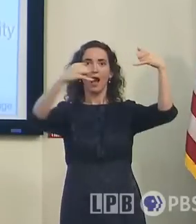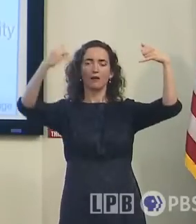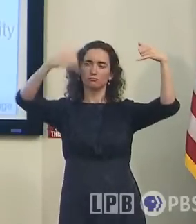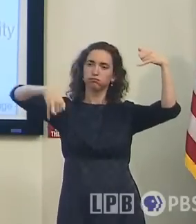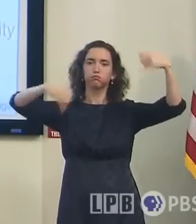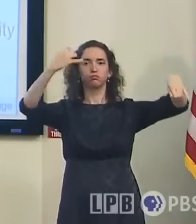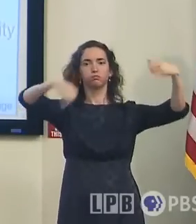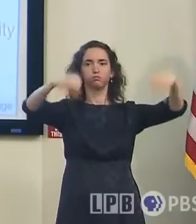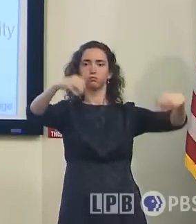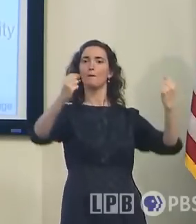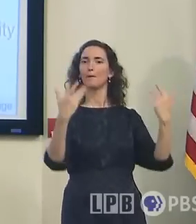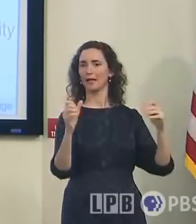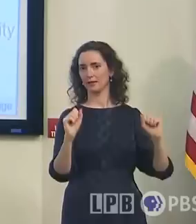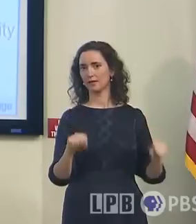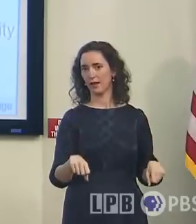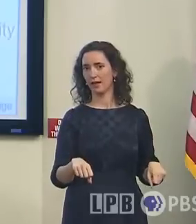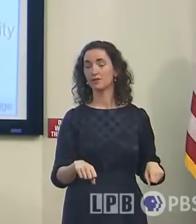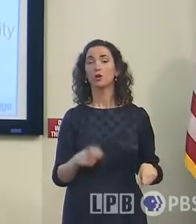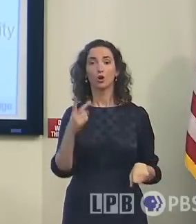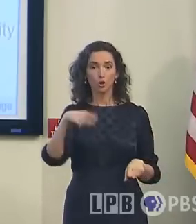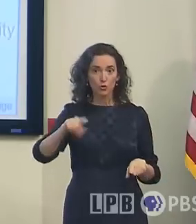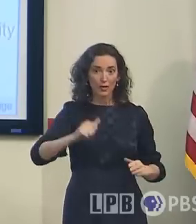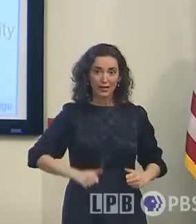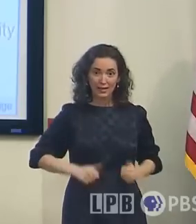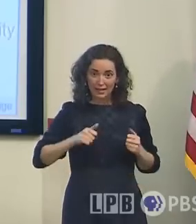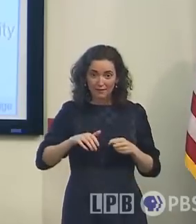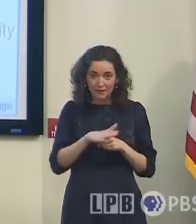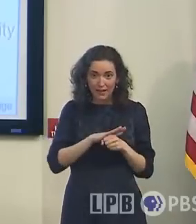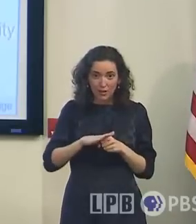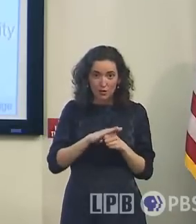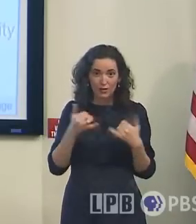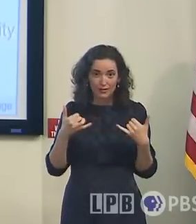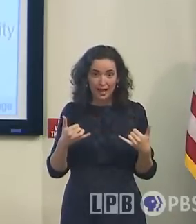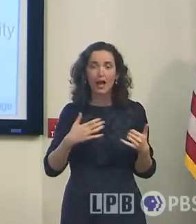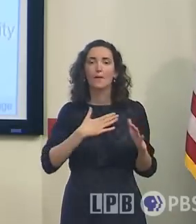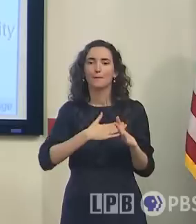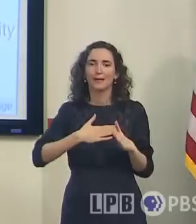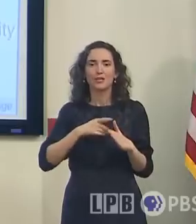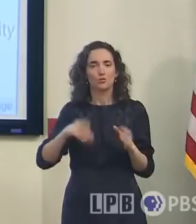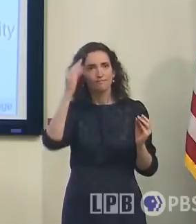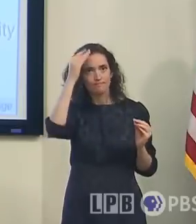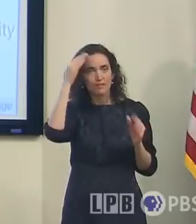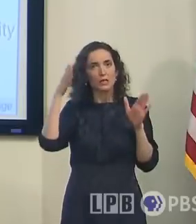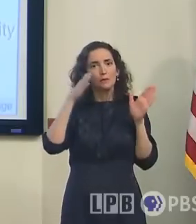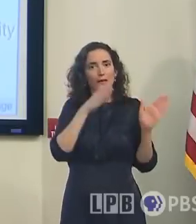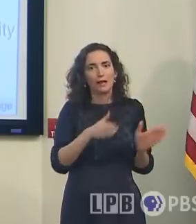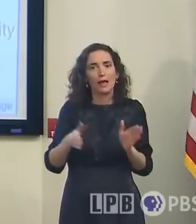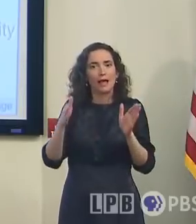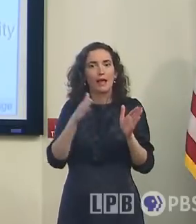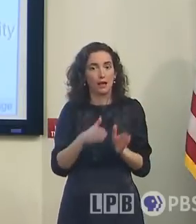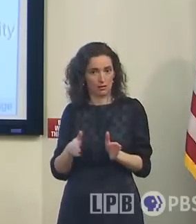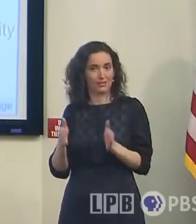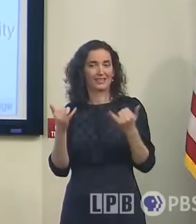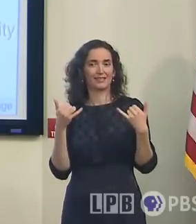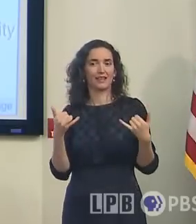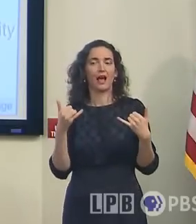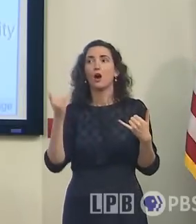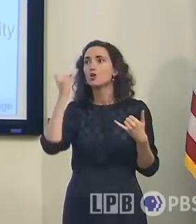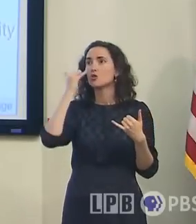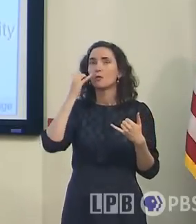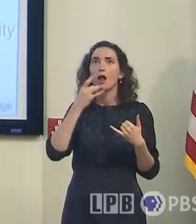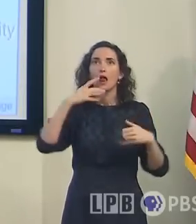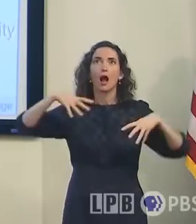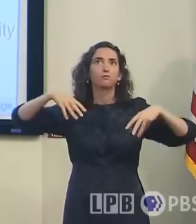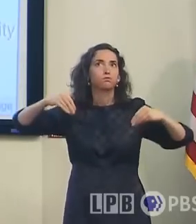those areas, I would definitely consider in this time left to make sure that you have consideration for what you would do if you were without